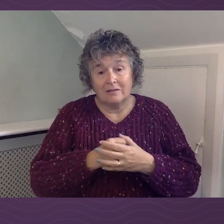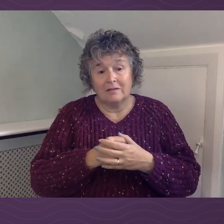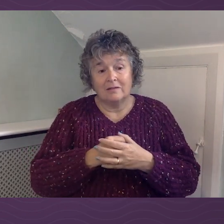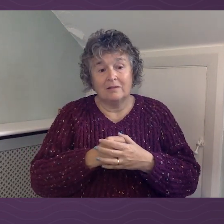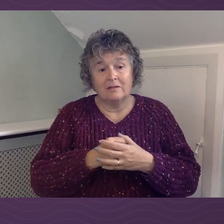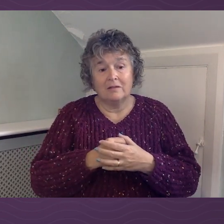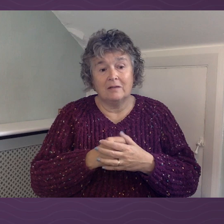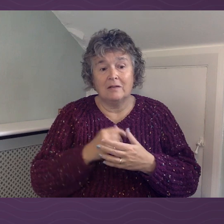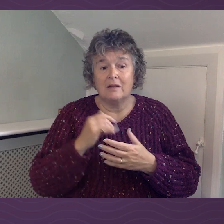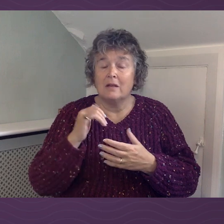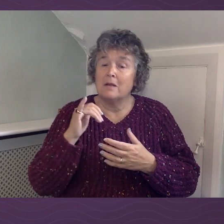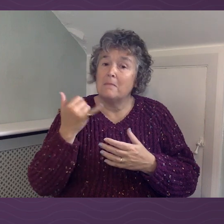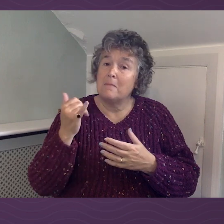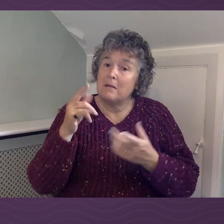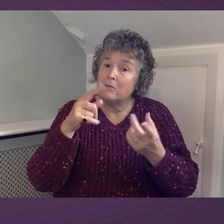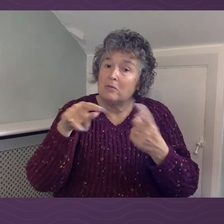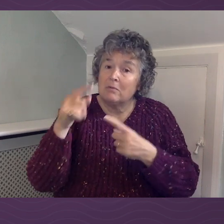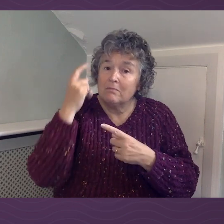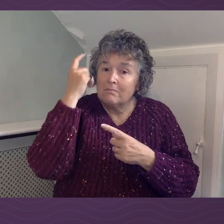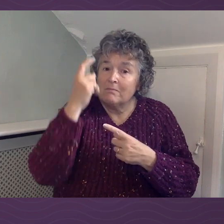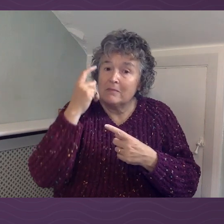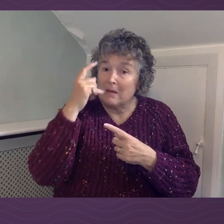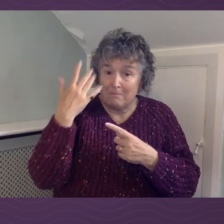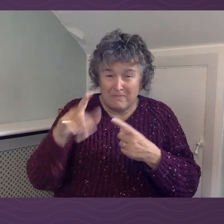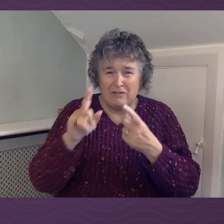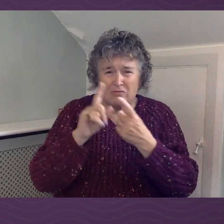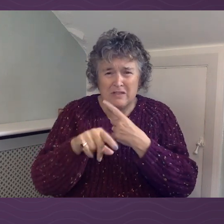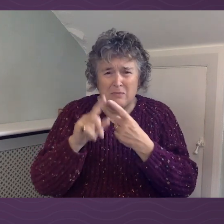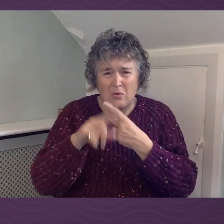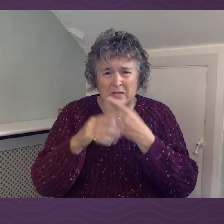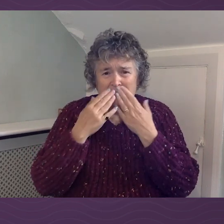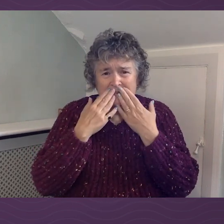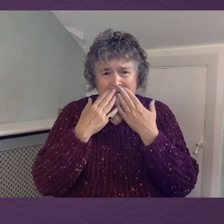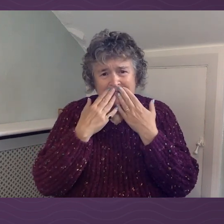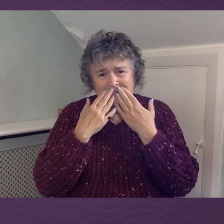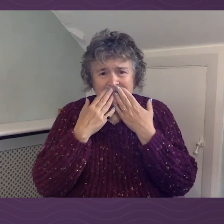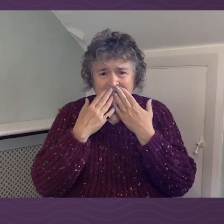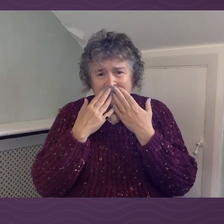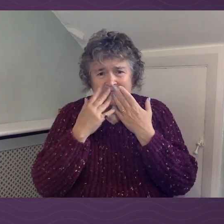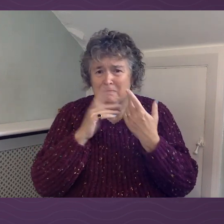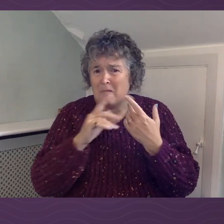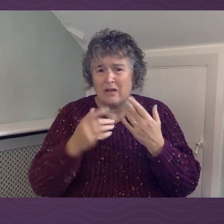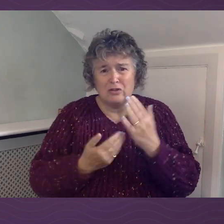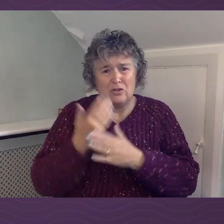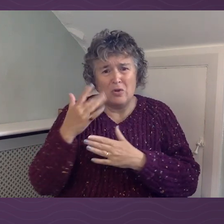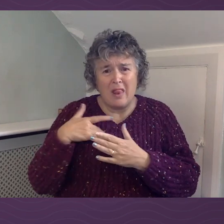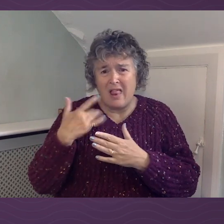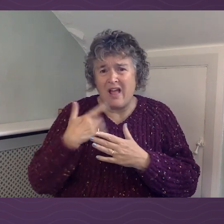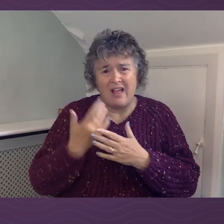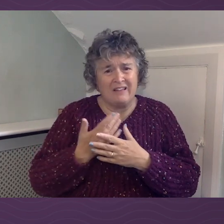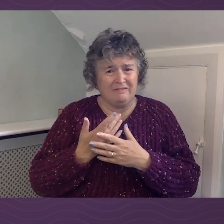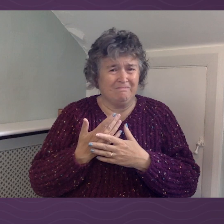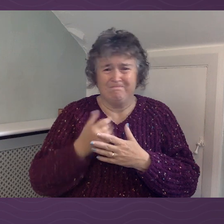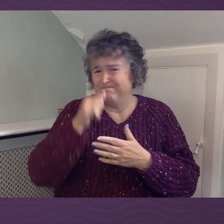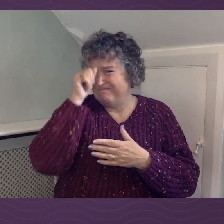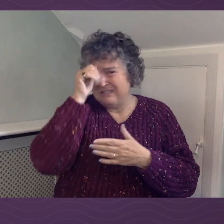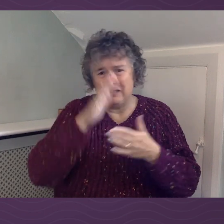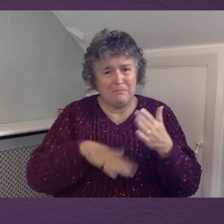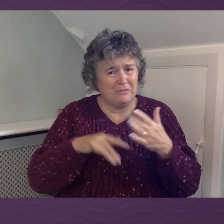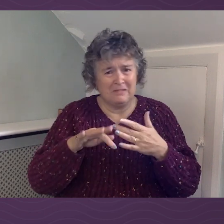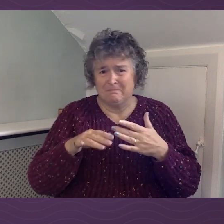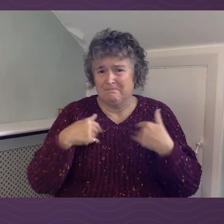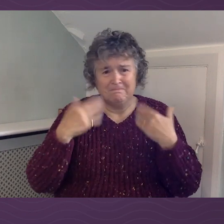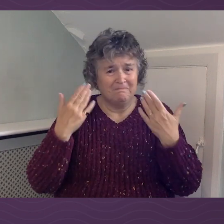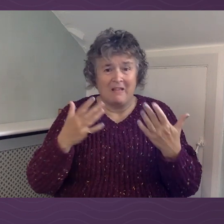Or maybe you're someone who, you're thinking, I have responded to Jesus, but I'm just not living this newness of life. I